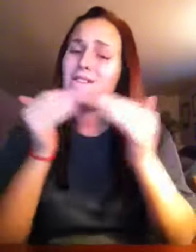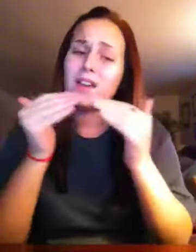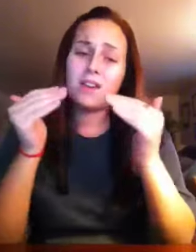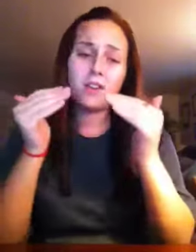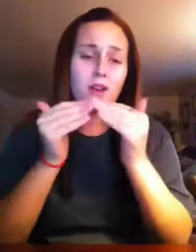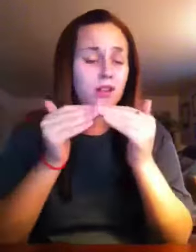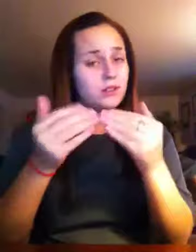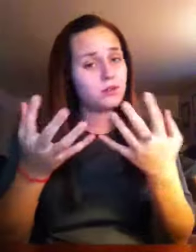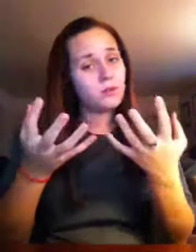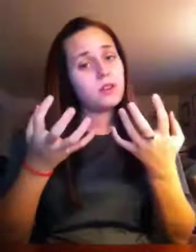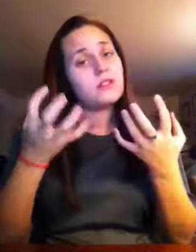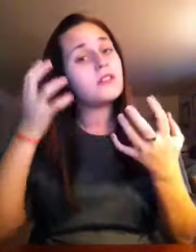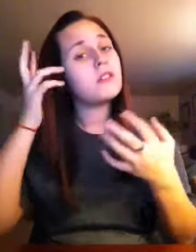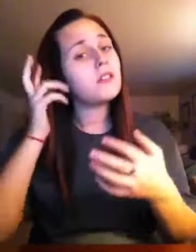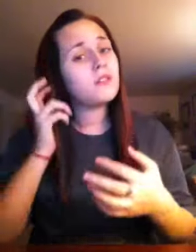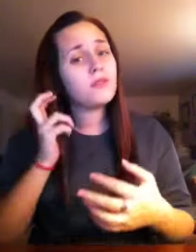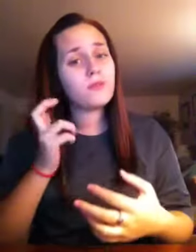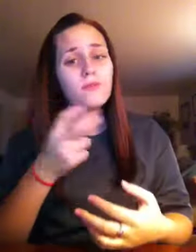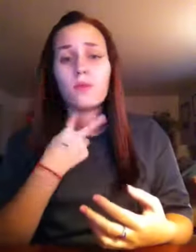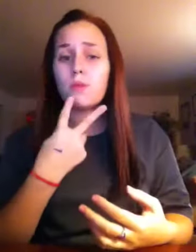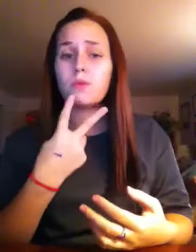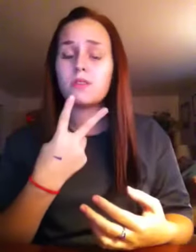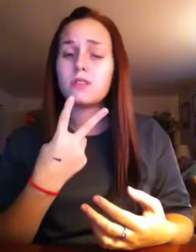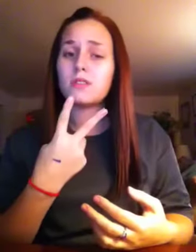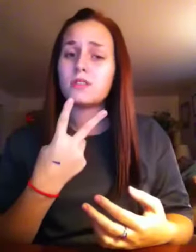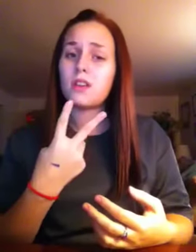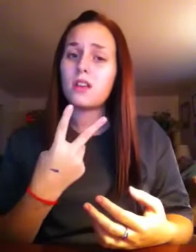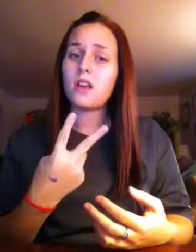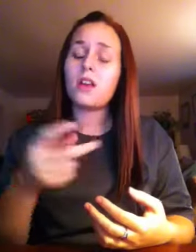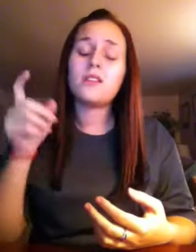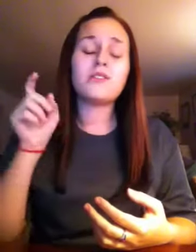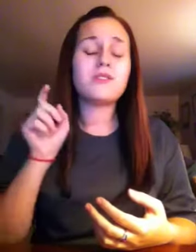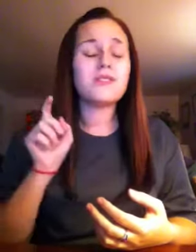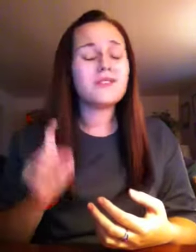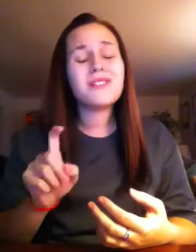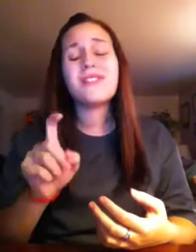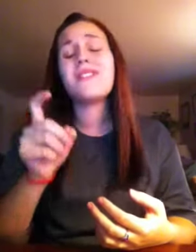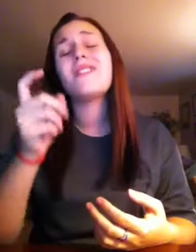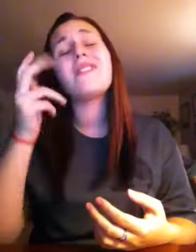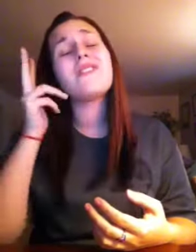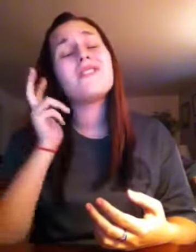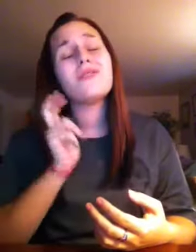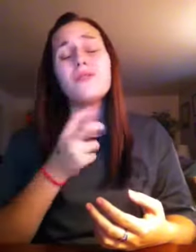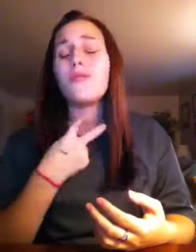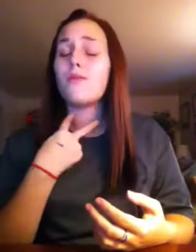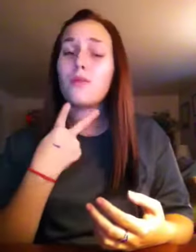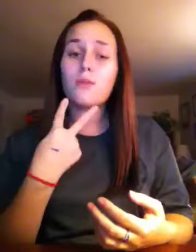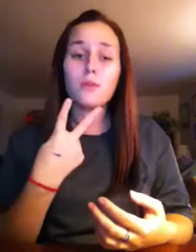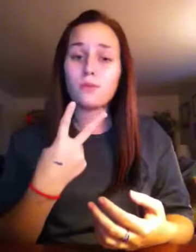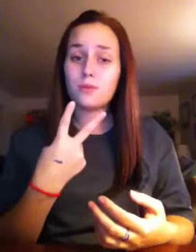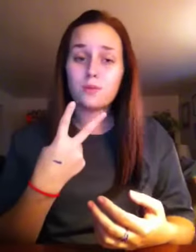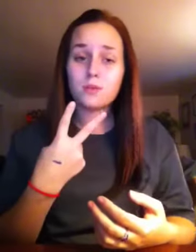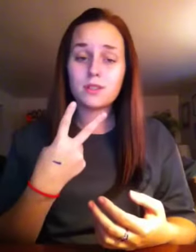fair I just wanted to hear your voice I just needed to hear your voice